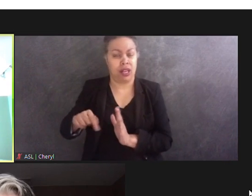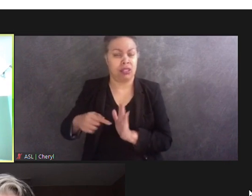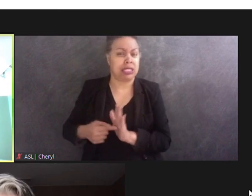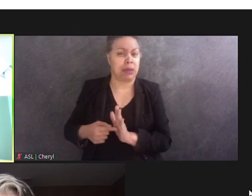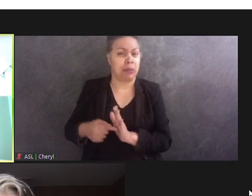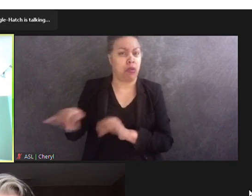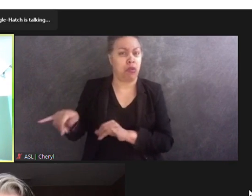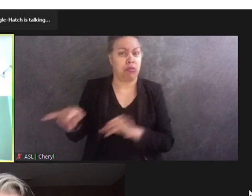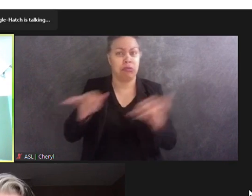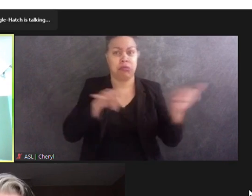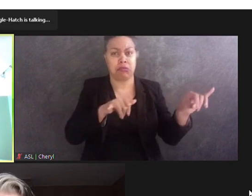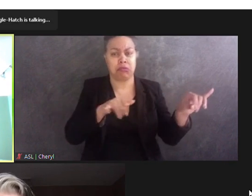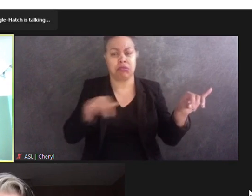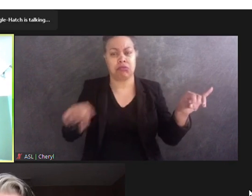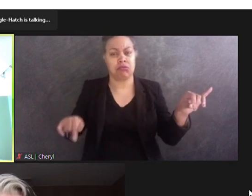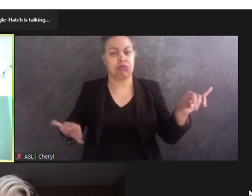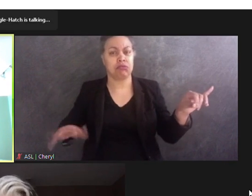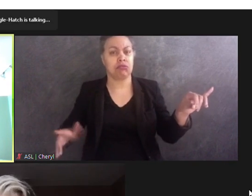I do go into that a little bit more in my report.